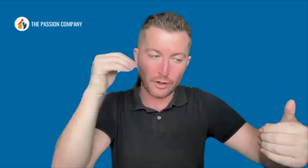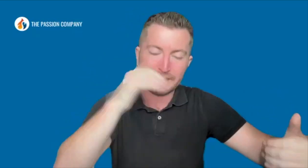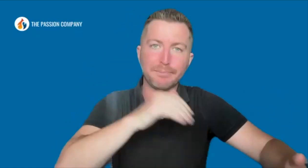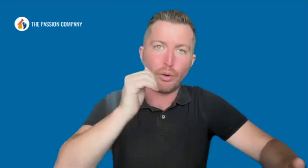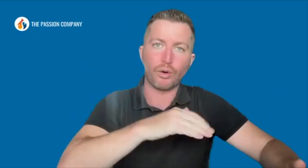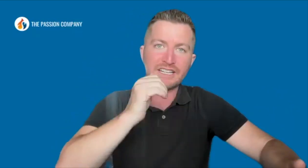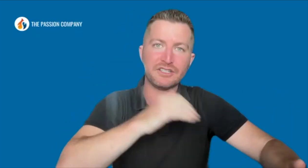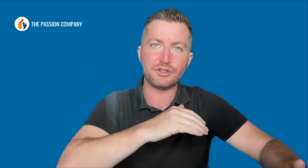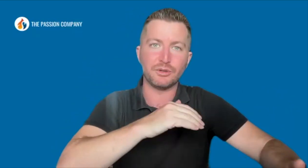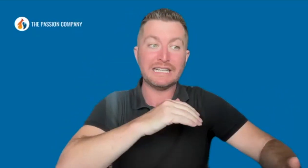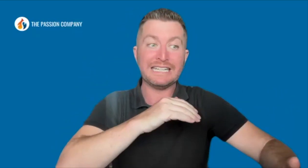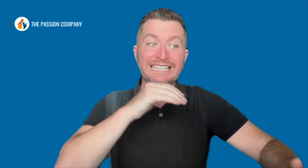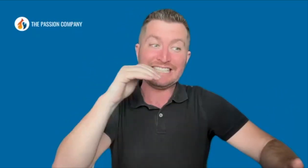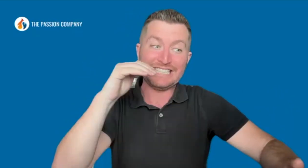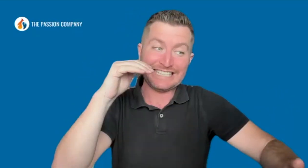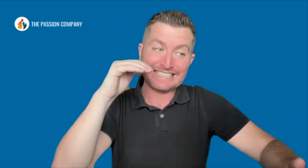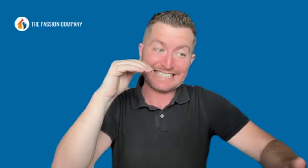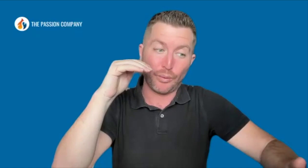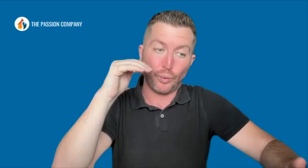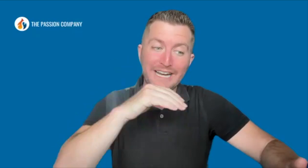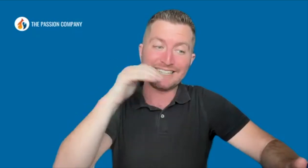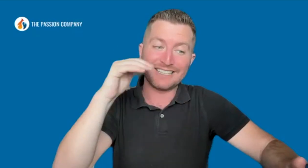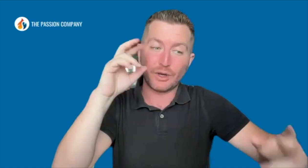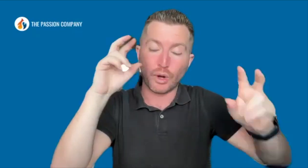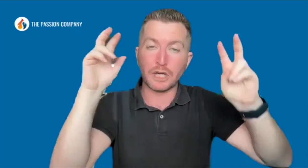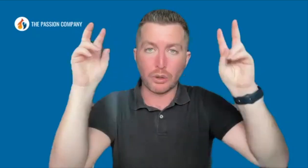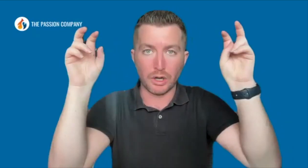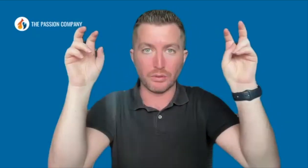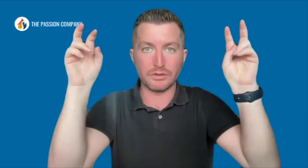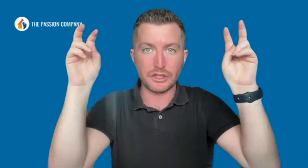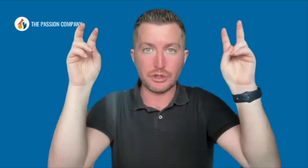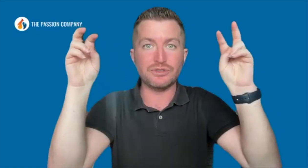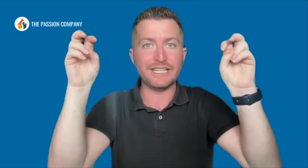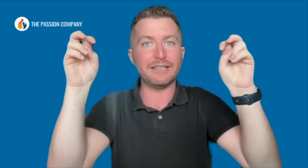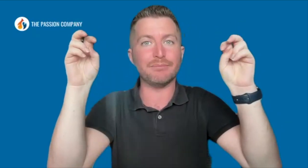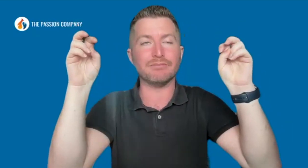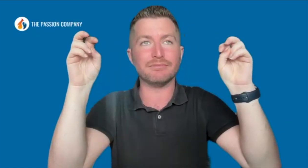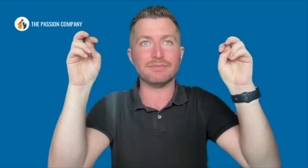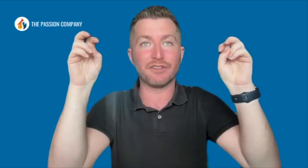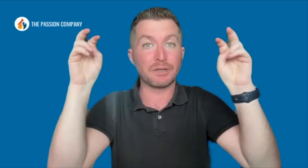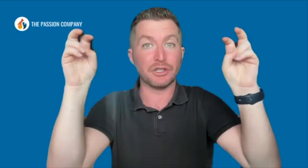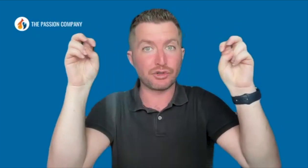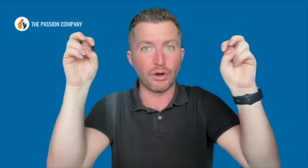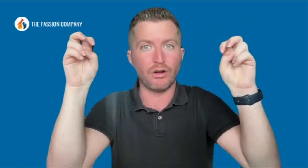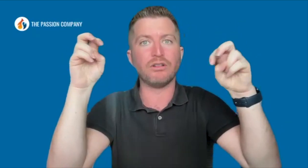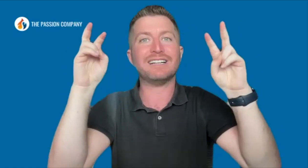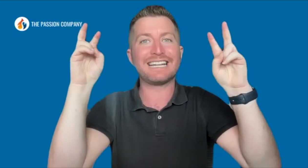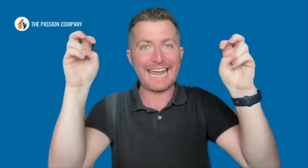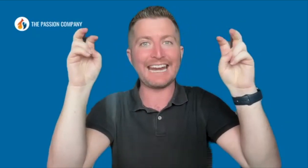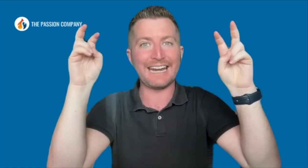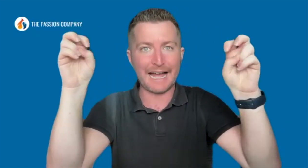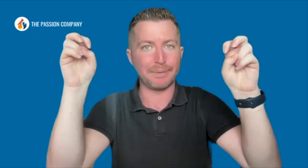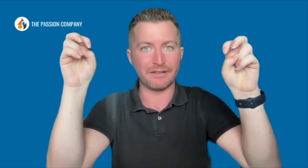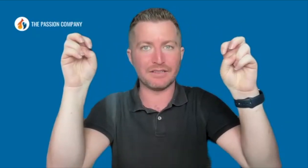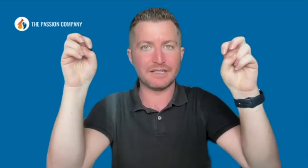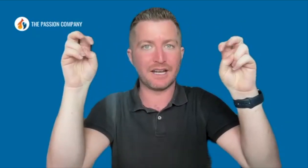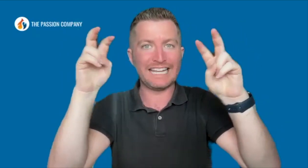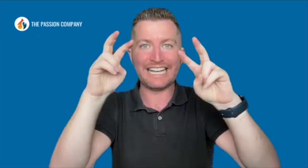being poured into what, quote unquote, you deem from control can't happen. It